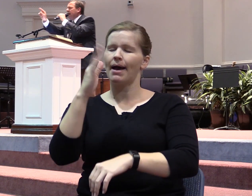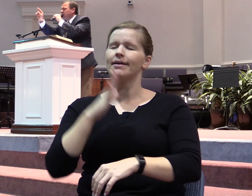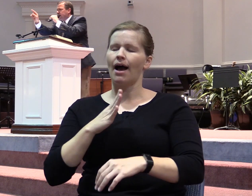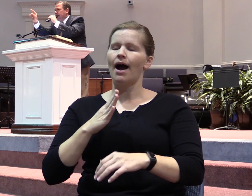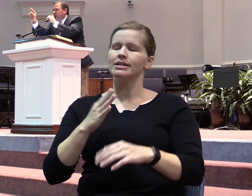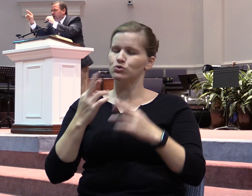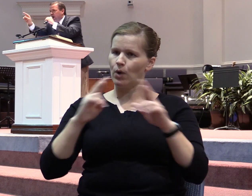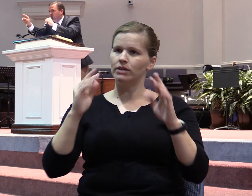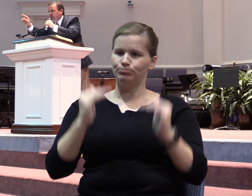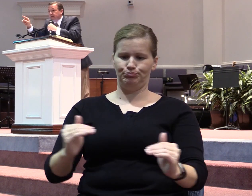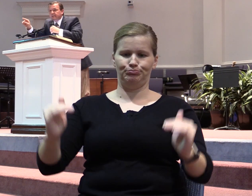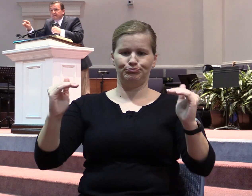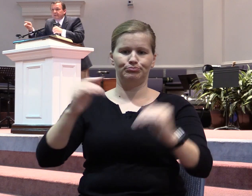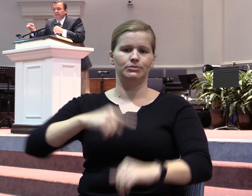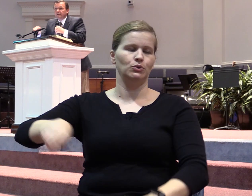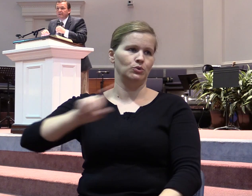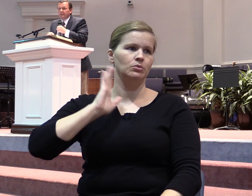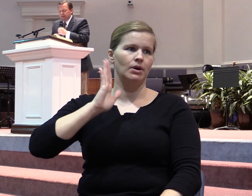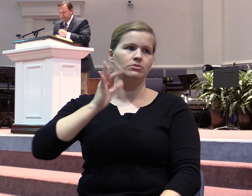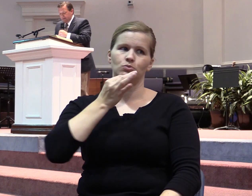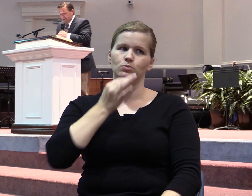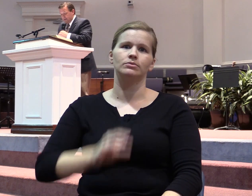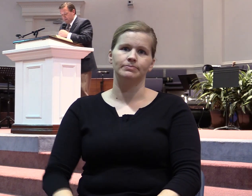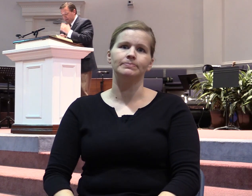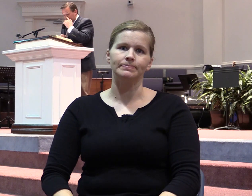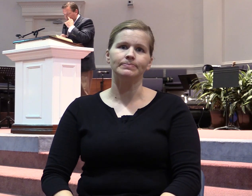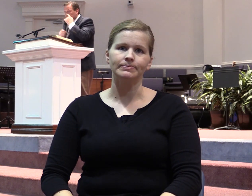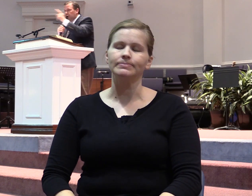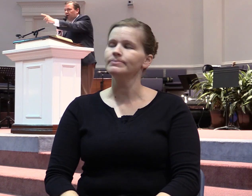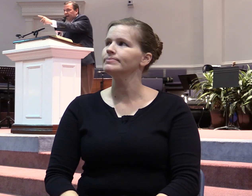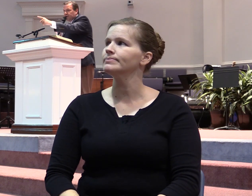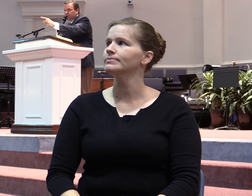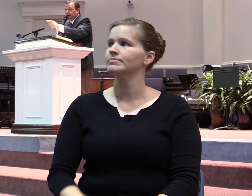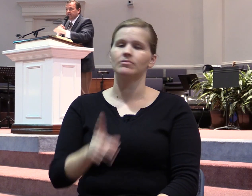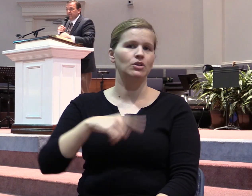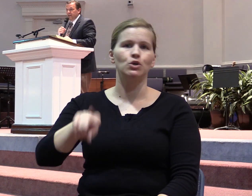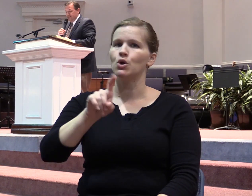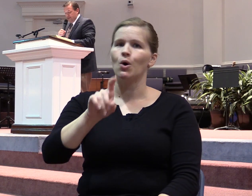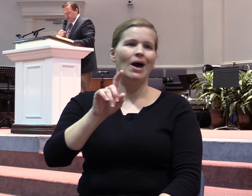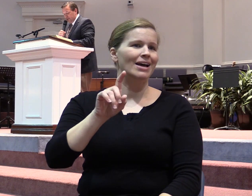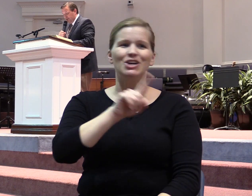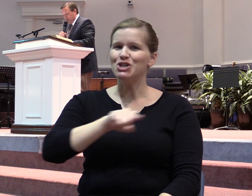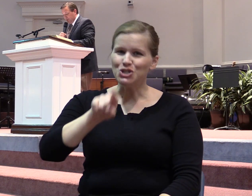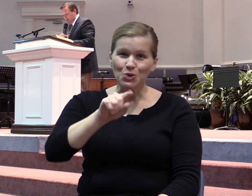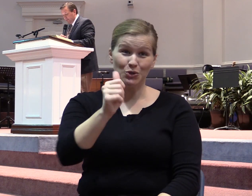ever be able to be open. Amen. But you don't have to do it. It's in the strife.